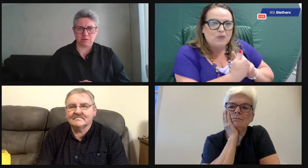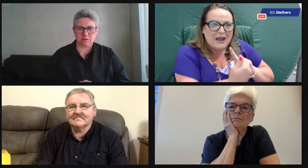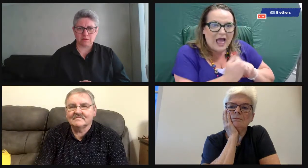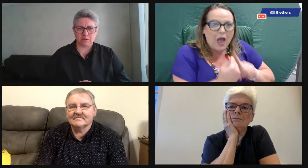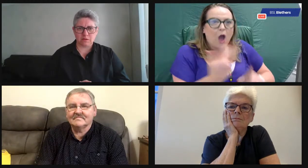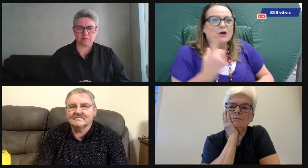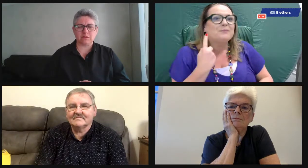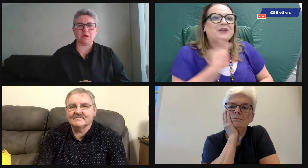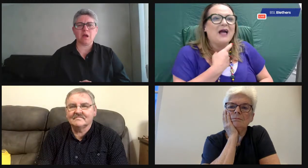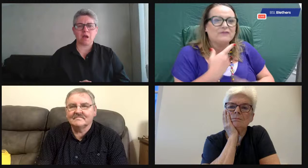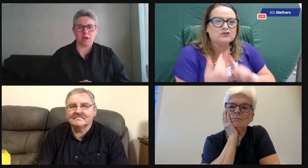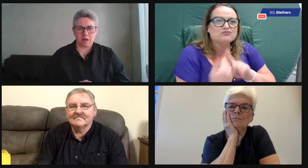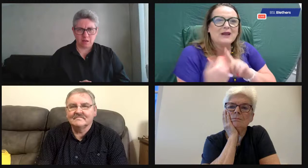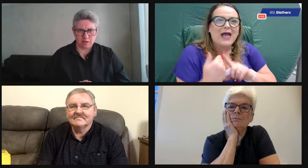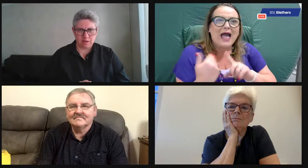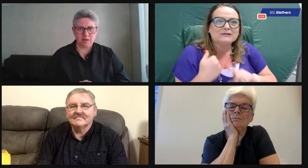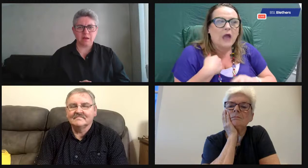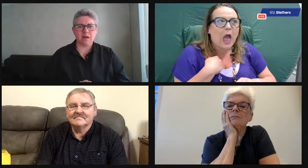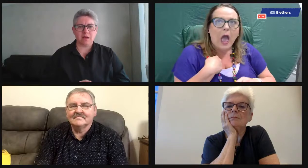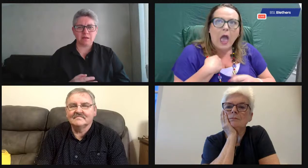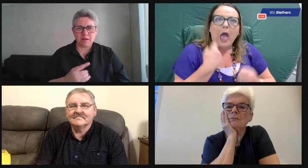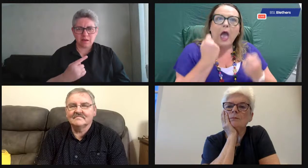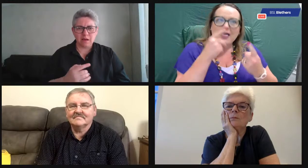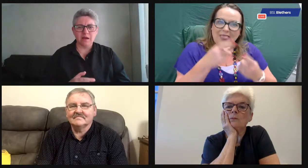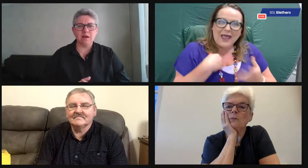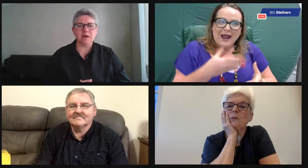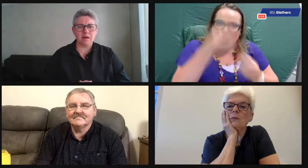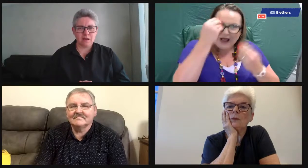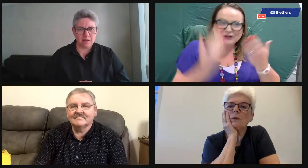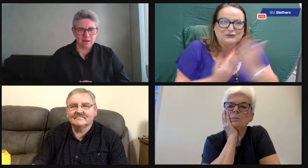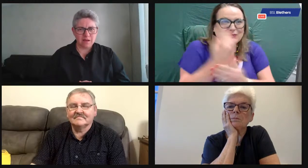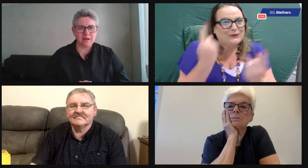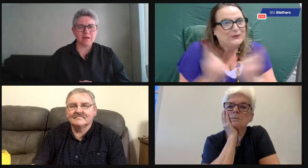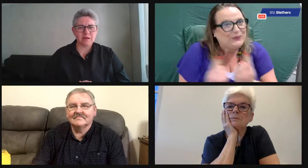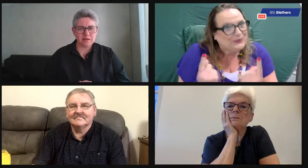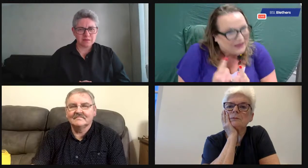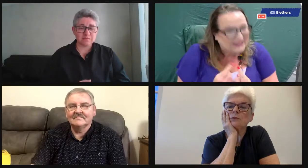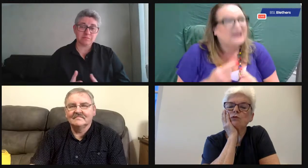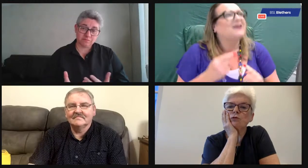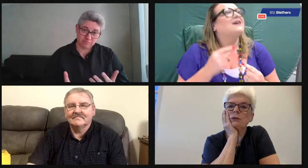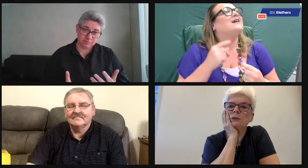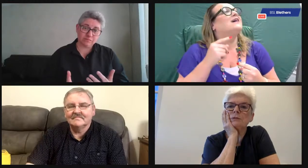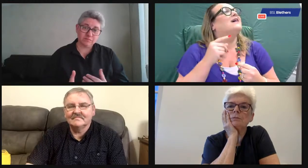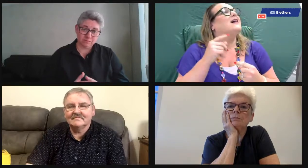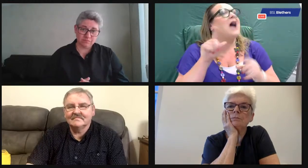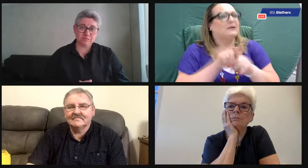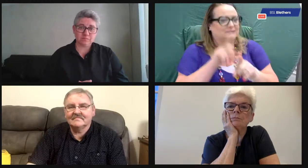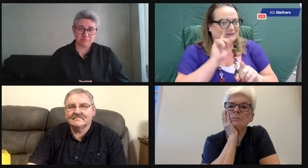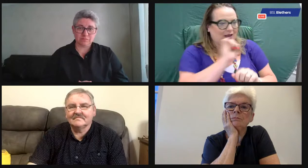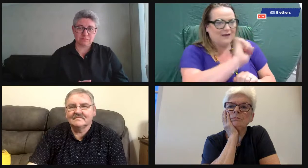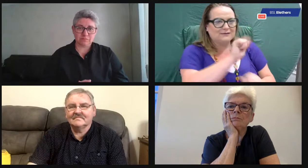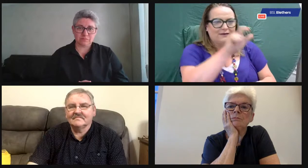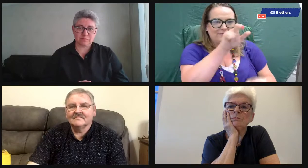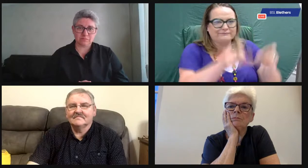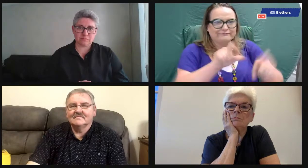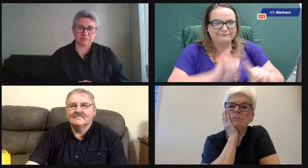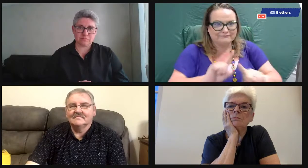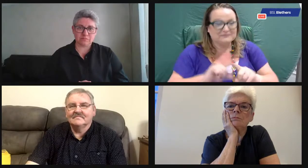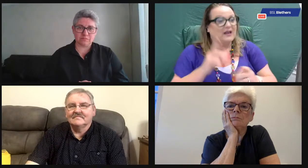And they would be saying things like people would recognize me from perfume or a scent or please